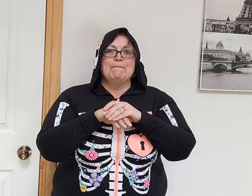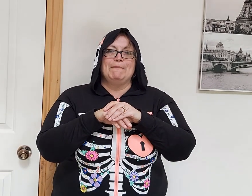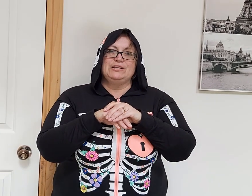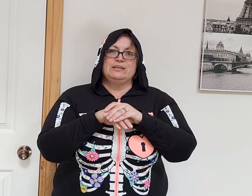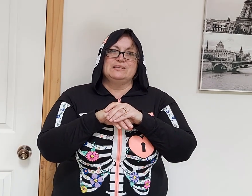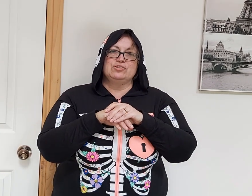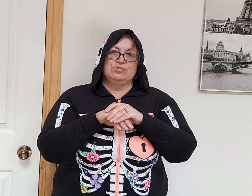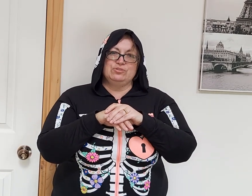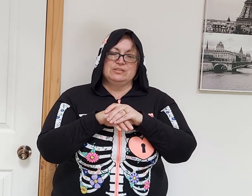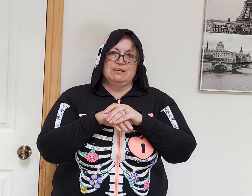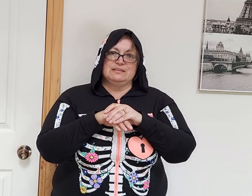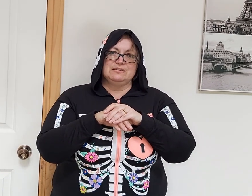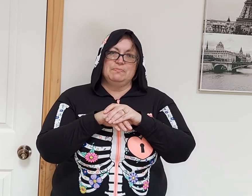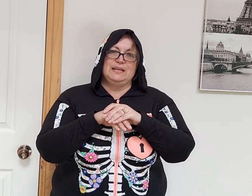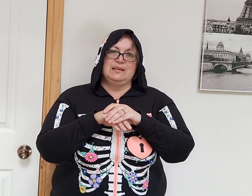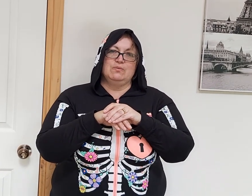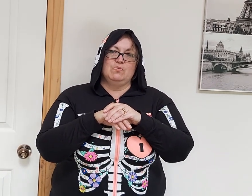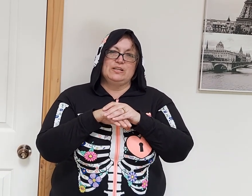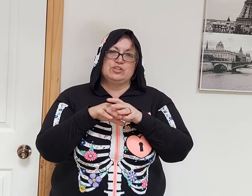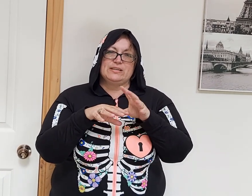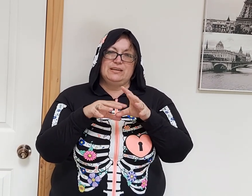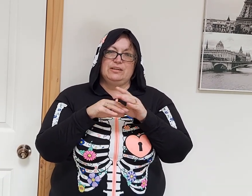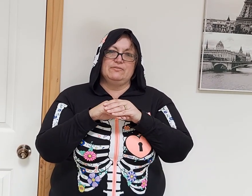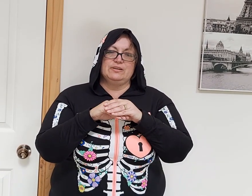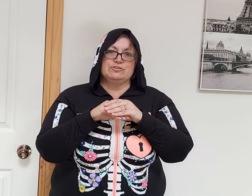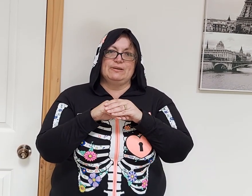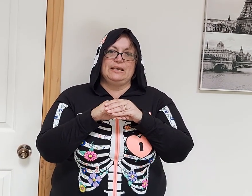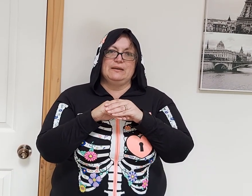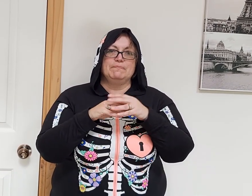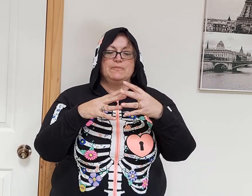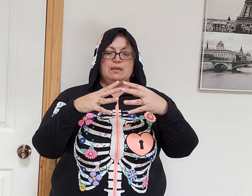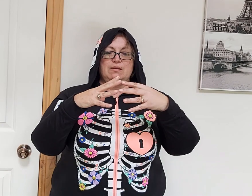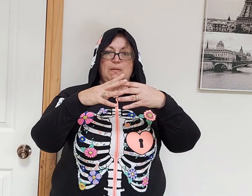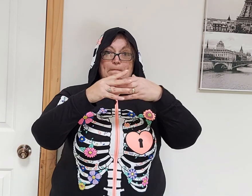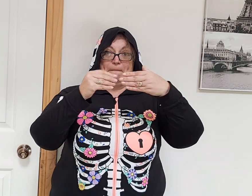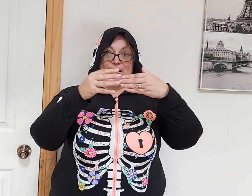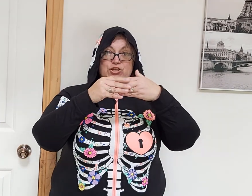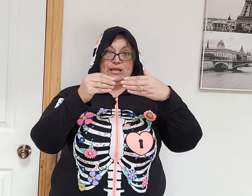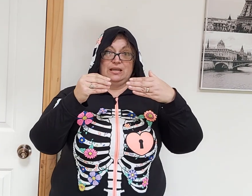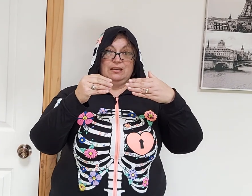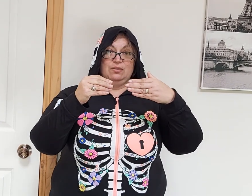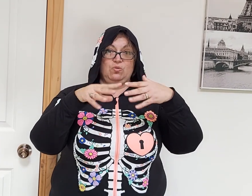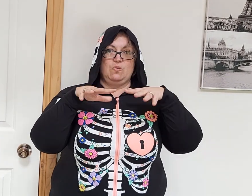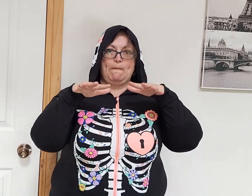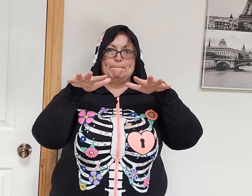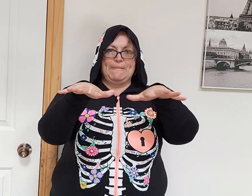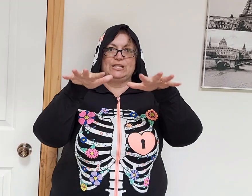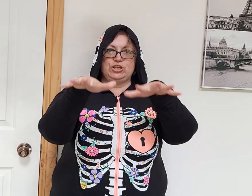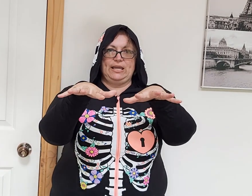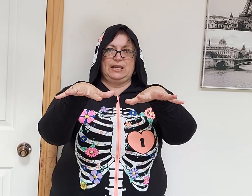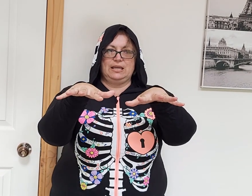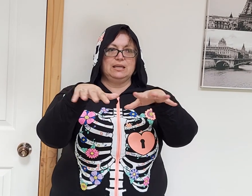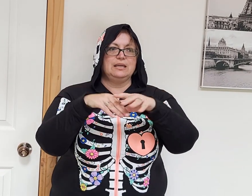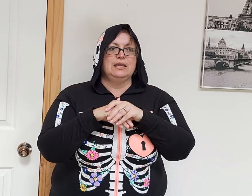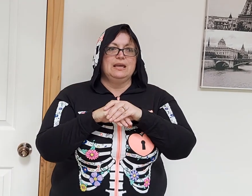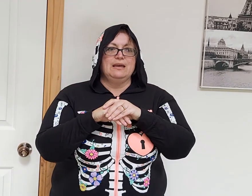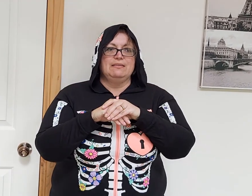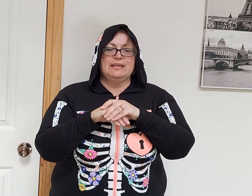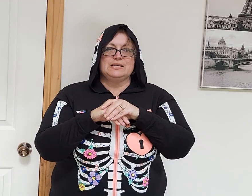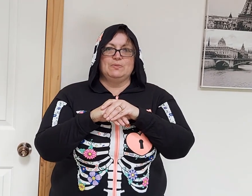Magic, there's two signs depending on which state you live in Australia. Magic or Magic. Next